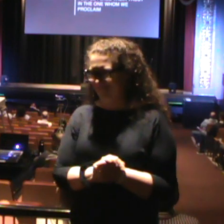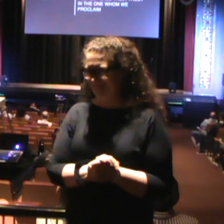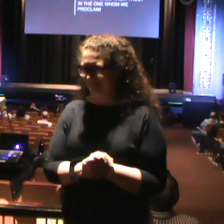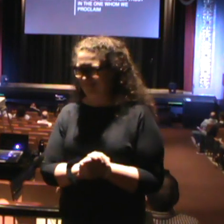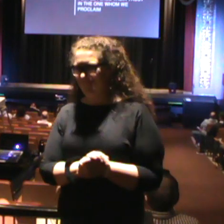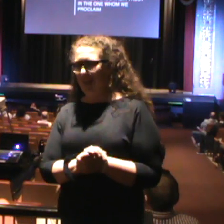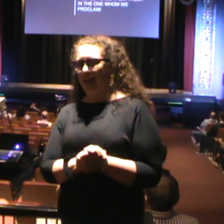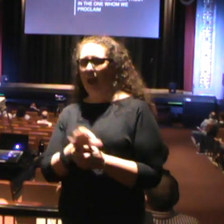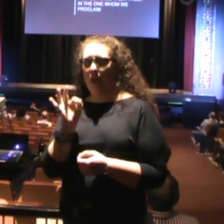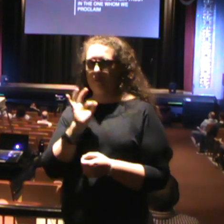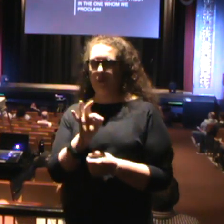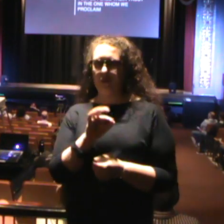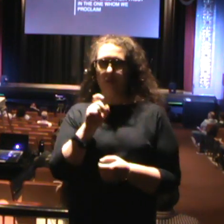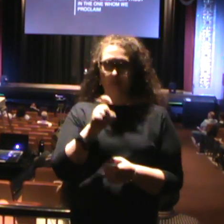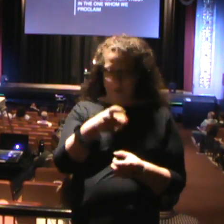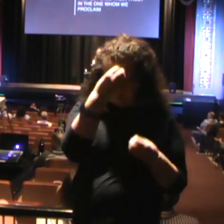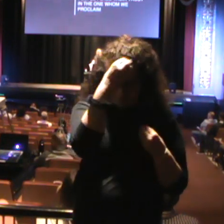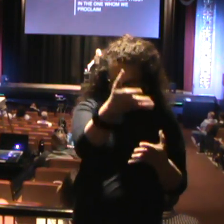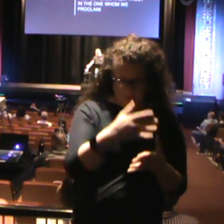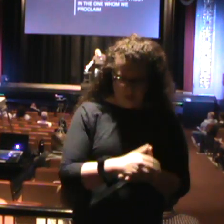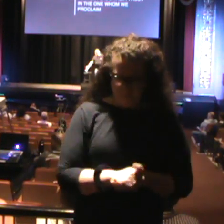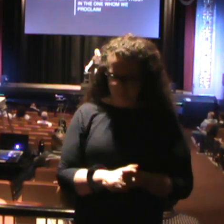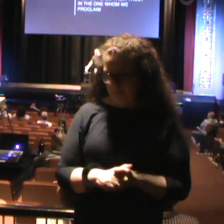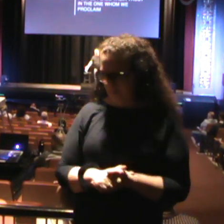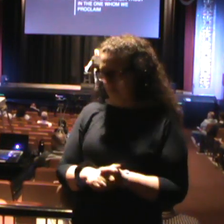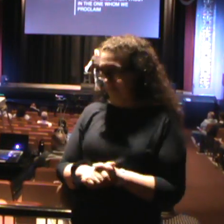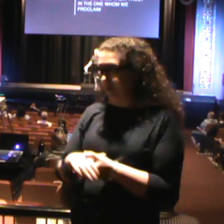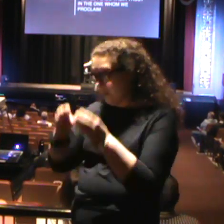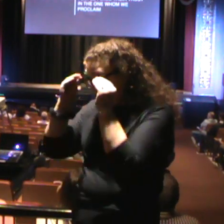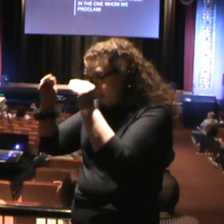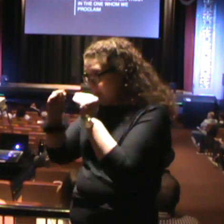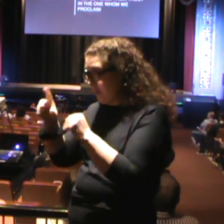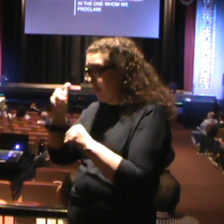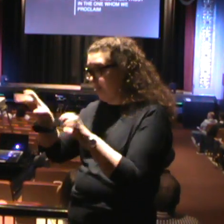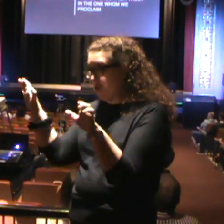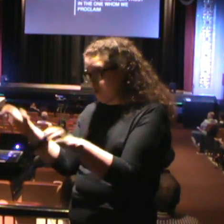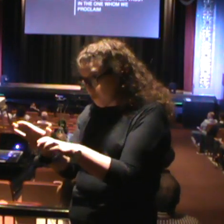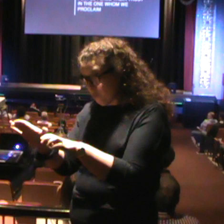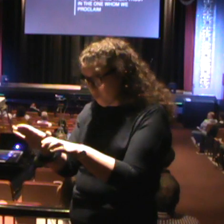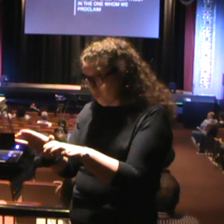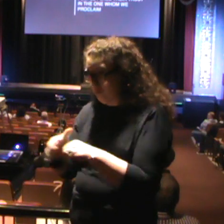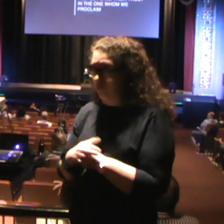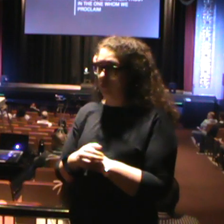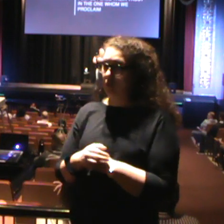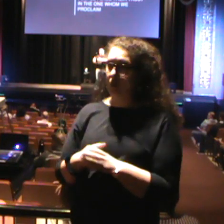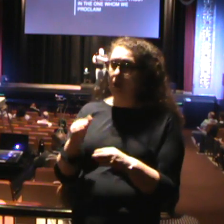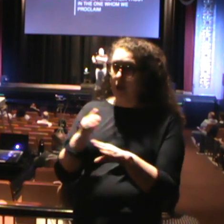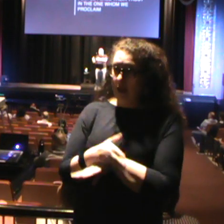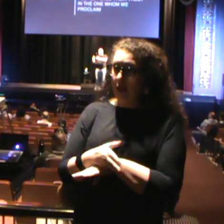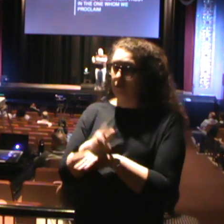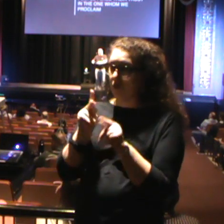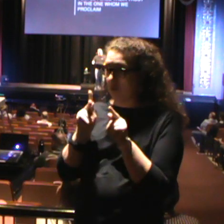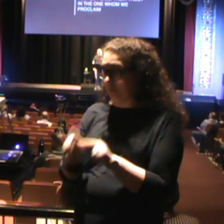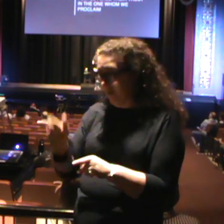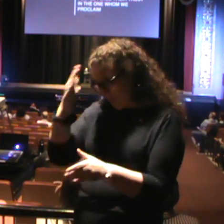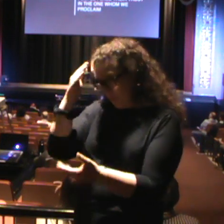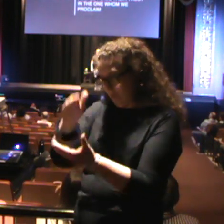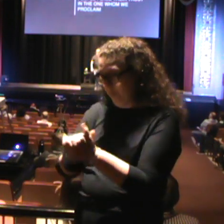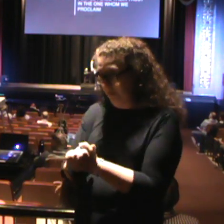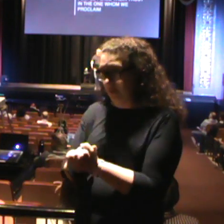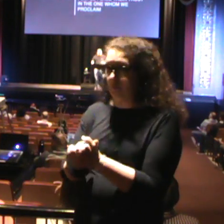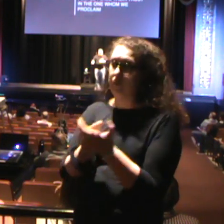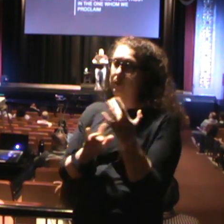Preaching is what we must proclaim. Teaching is what we must do once people place their faith and trust in Jesus.